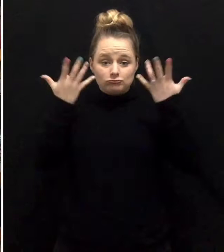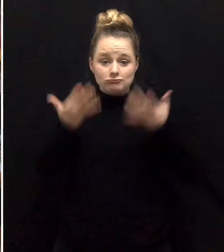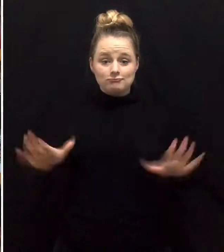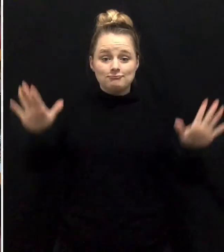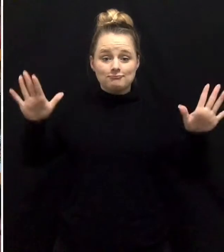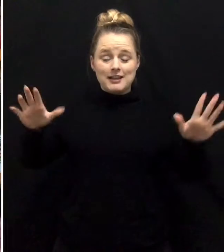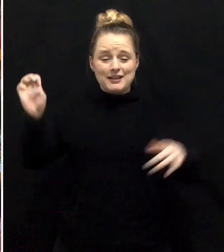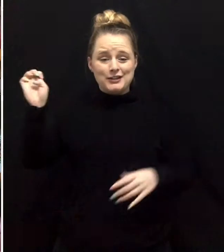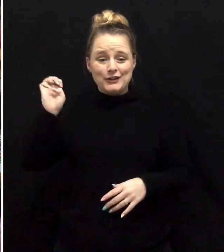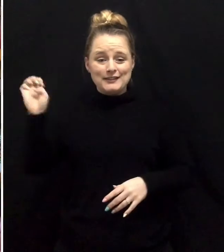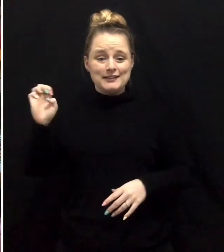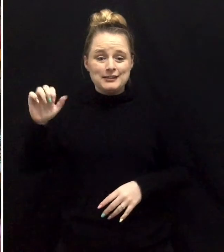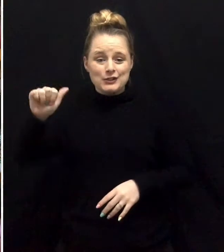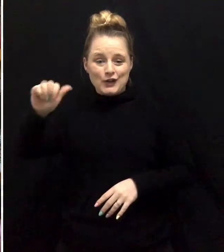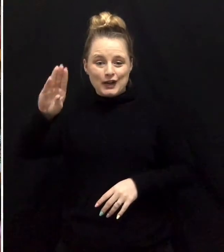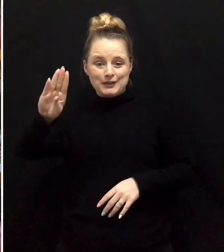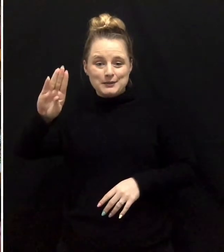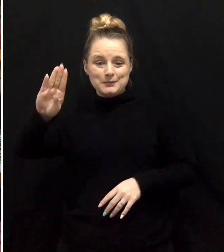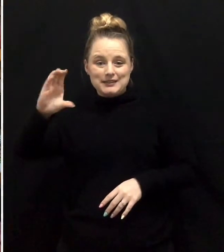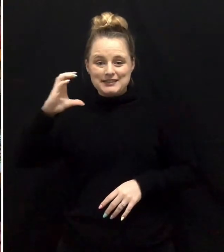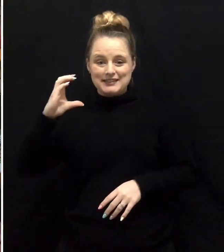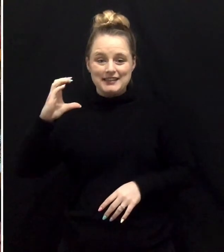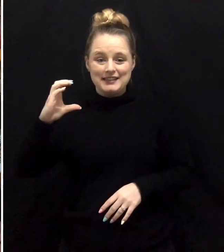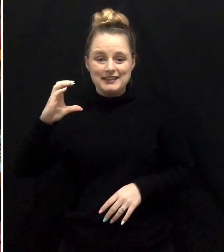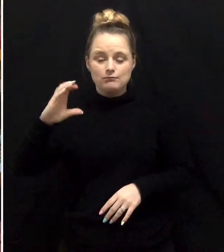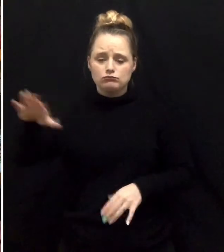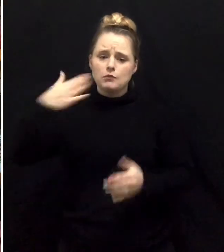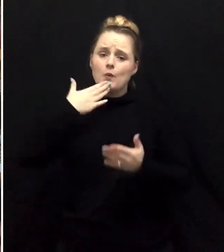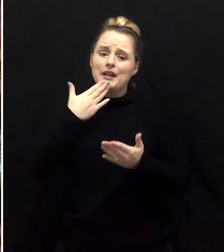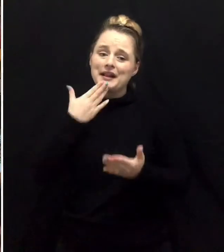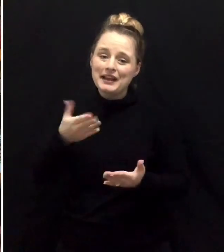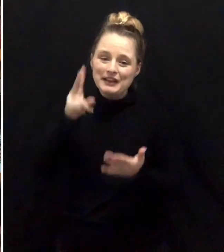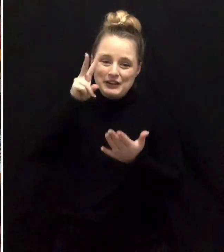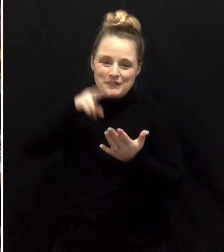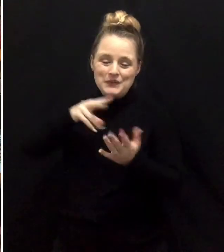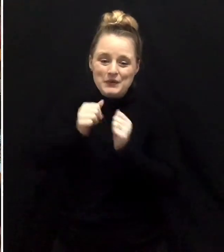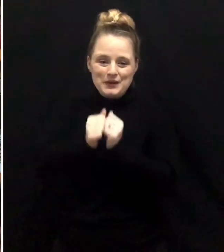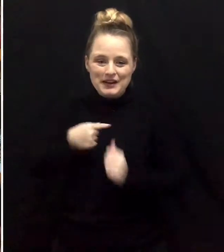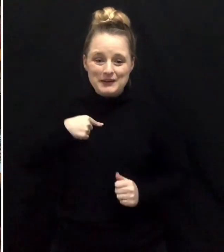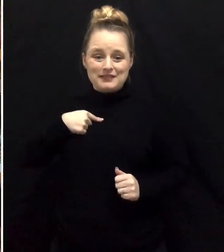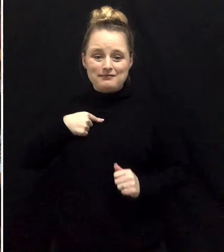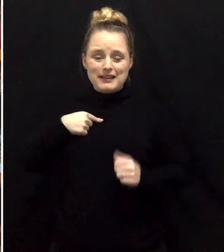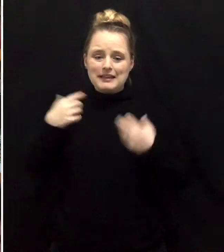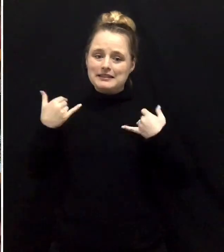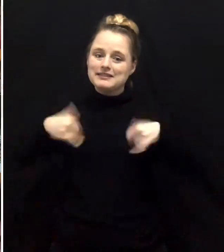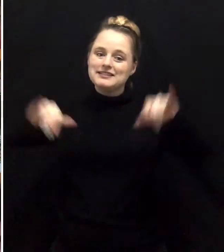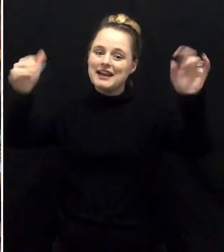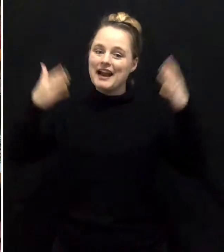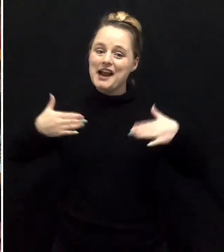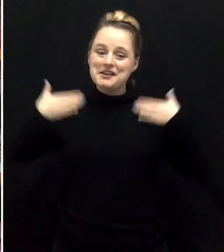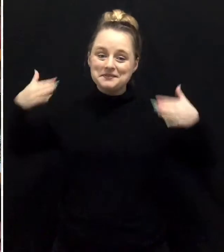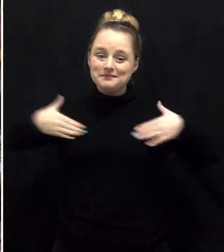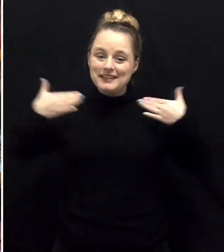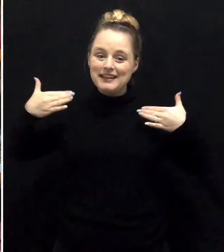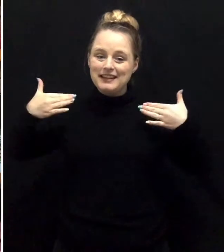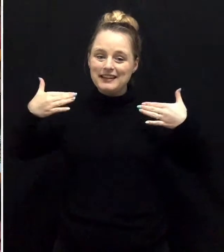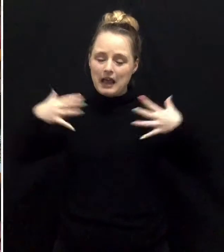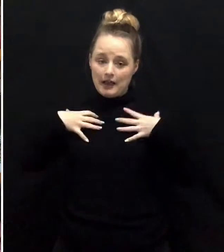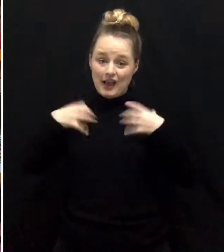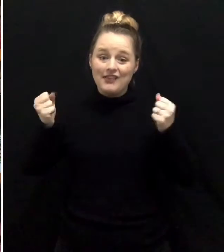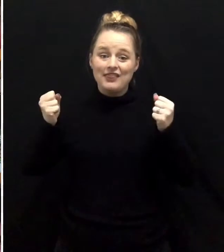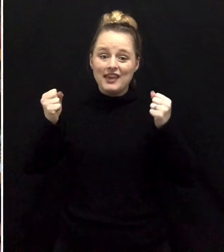And that is our Easter alphabet. Thank you for reading with me. I hope you stay happy,